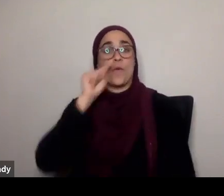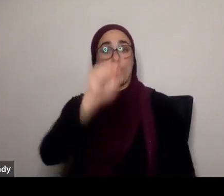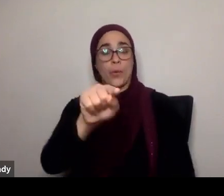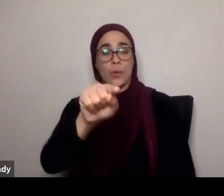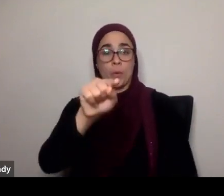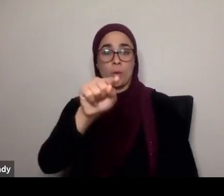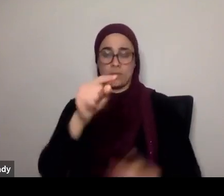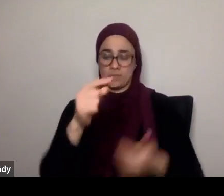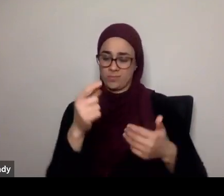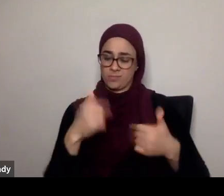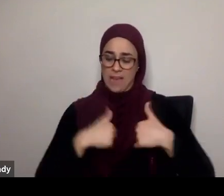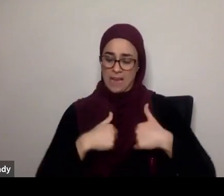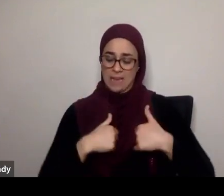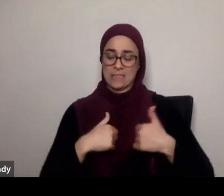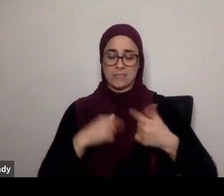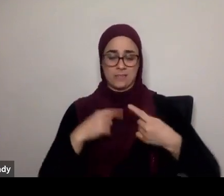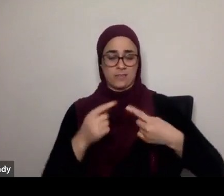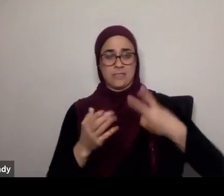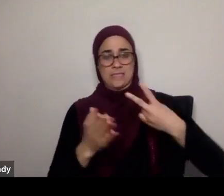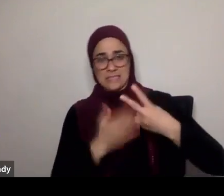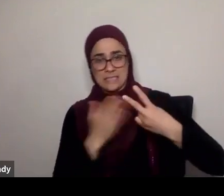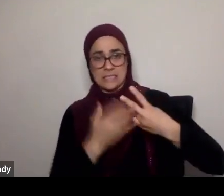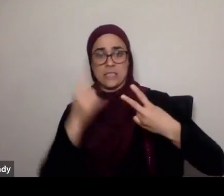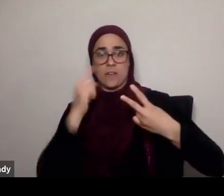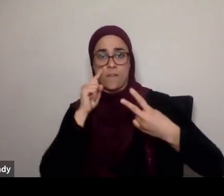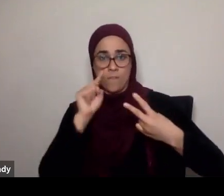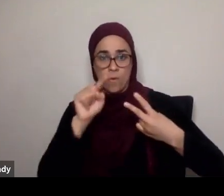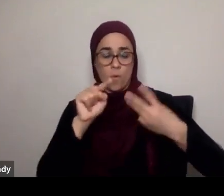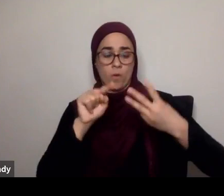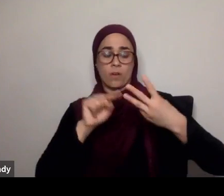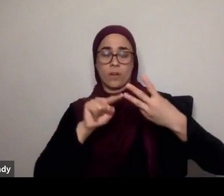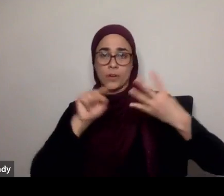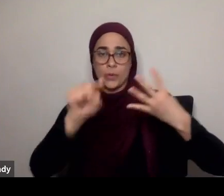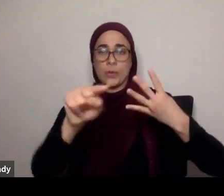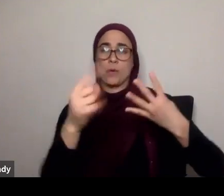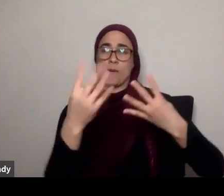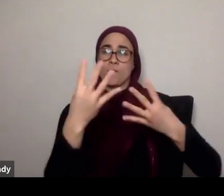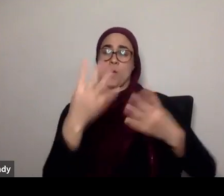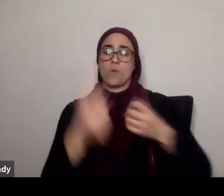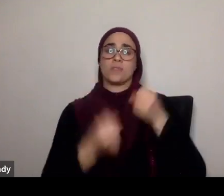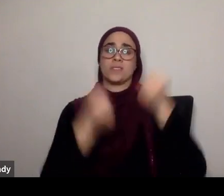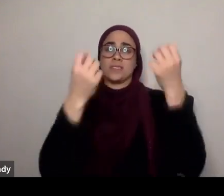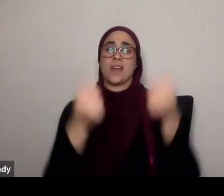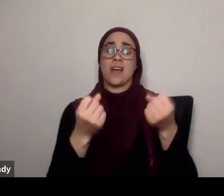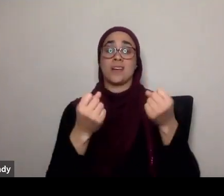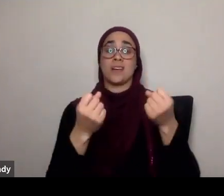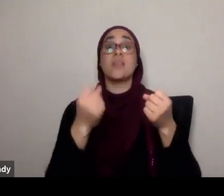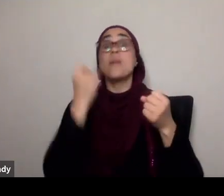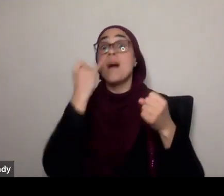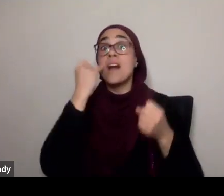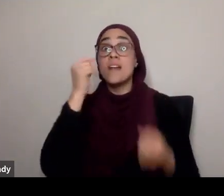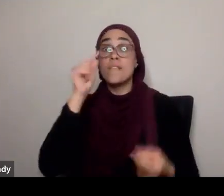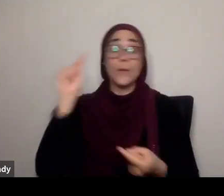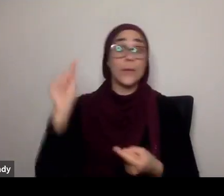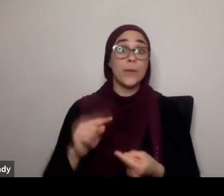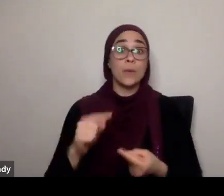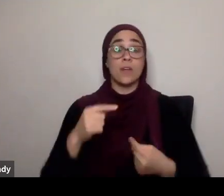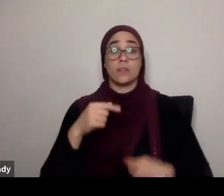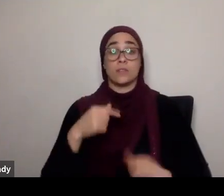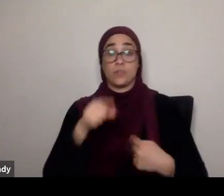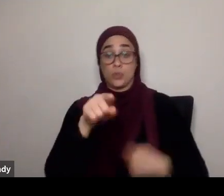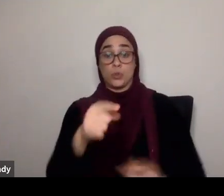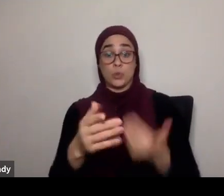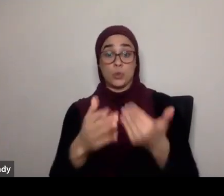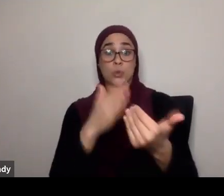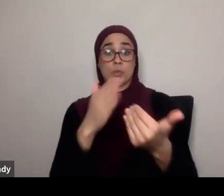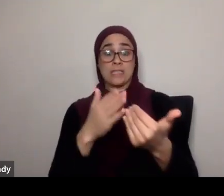and me, so there's this distance, between I and you, linguistically, but when I say, I, you ease